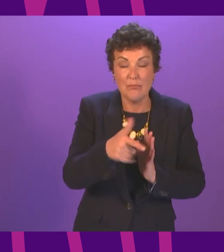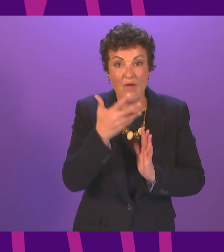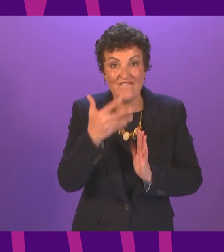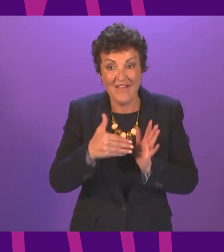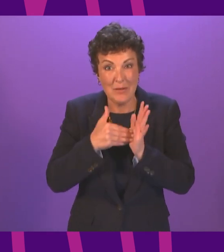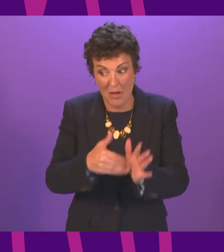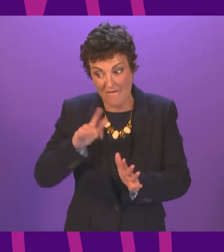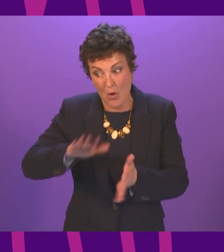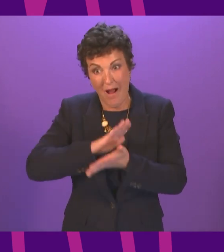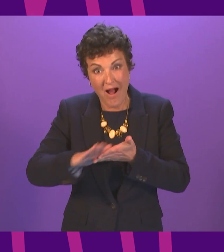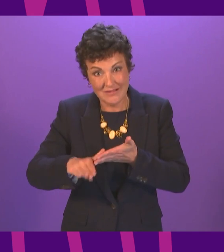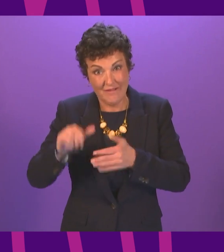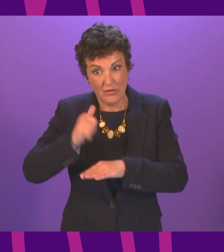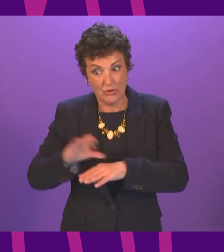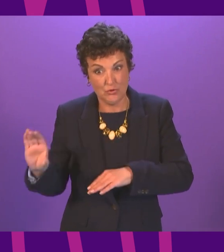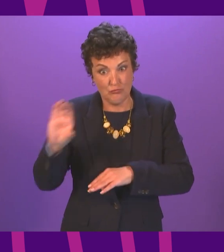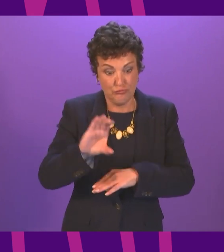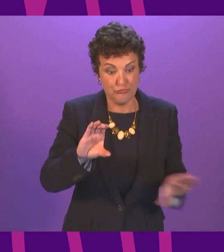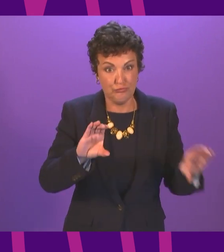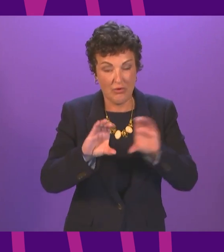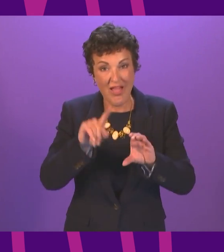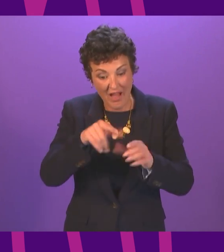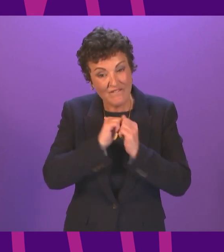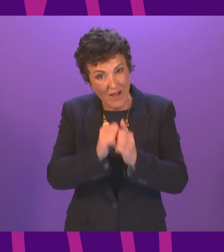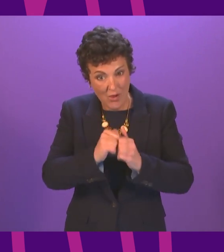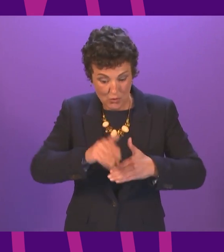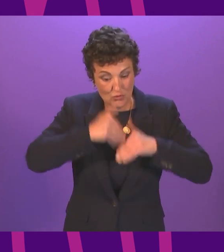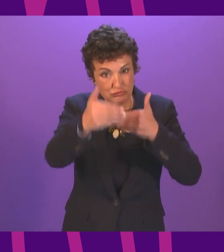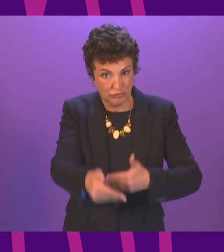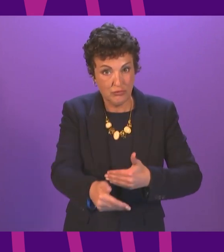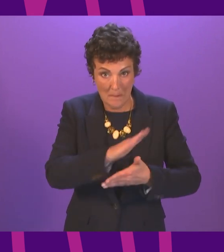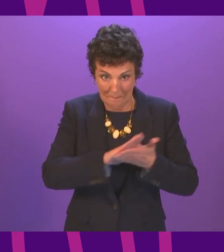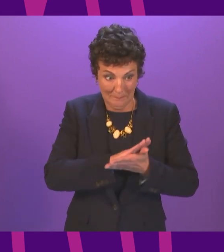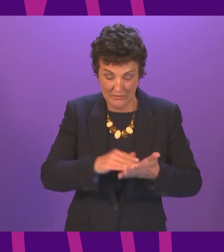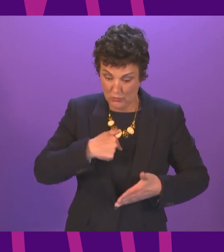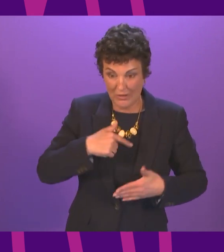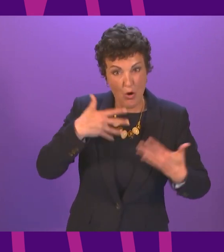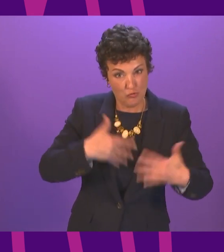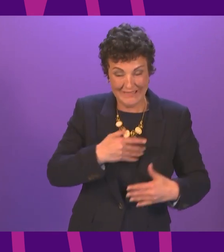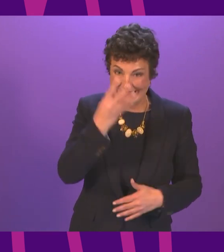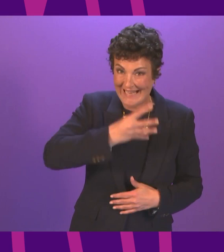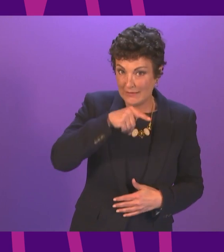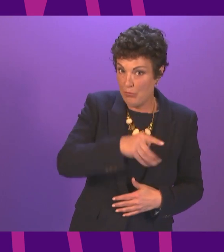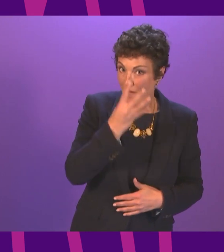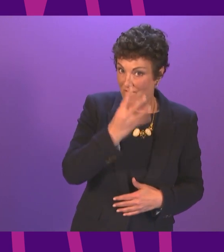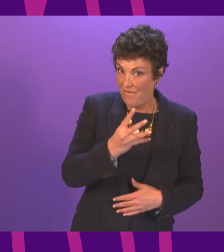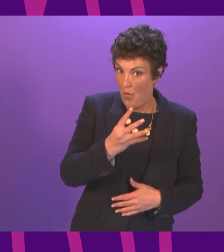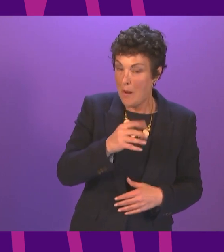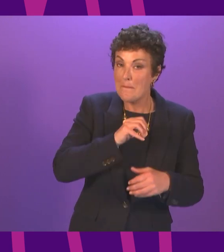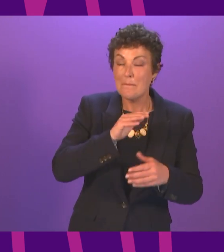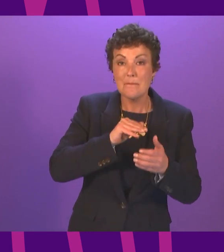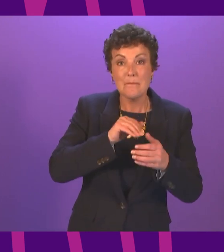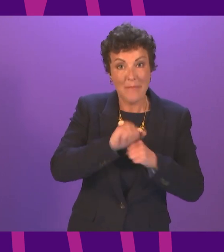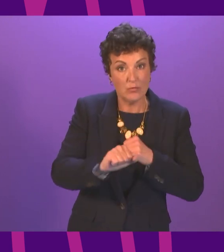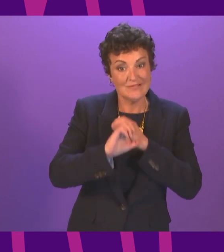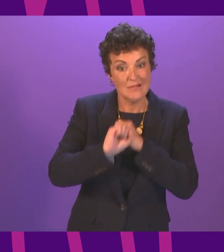Hunter Foundation over the next six years will add value to this programme and combined with our existing £19.4 million commitment will